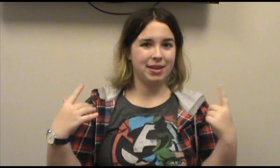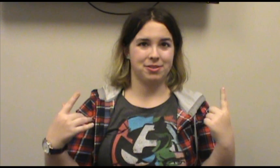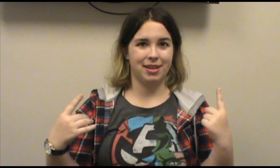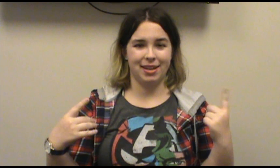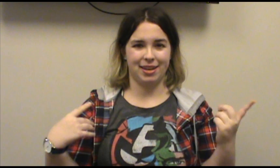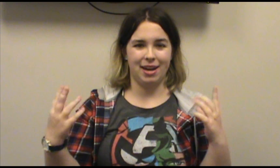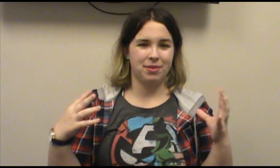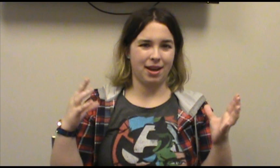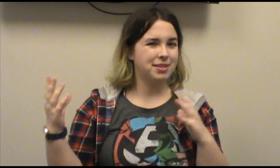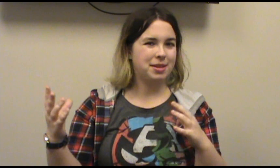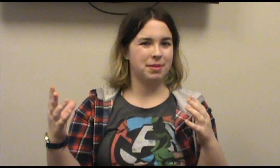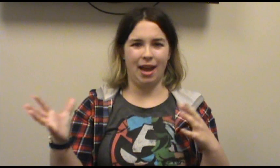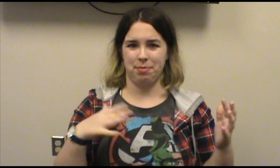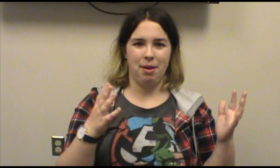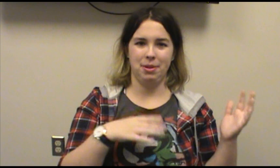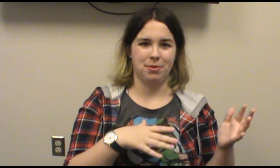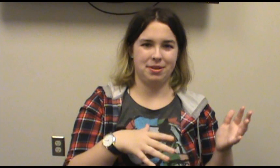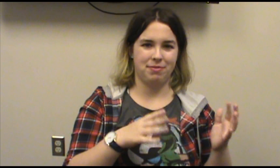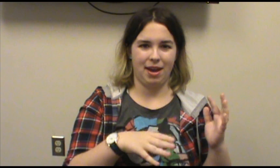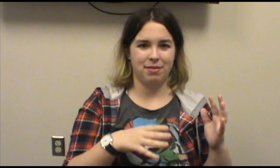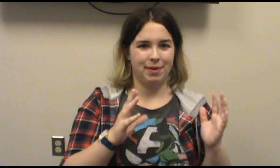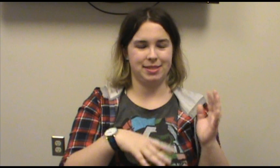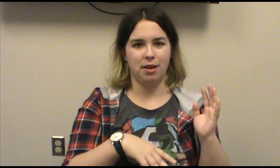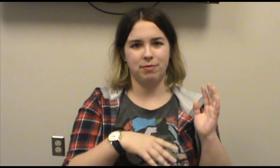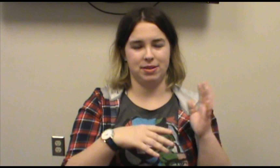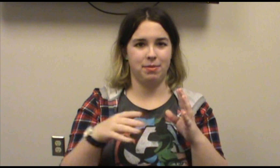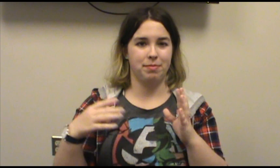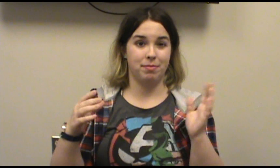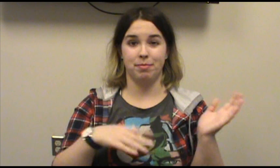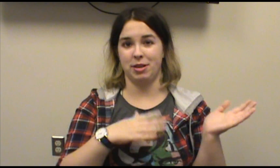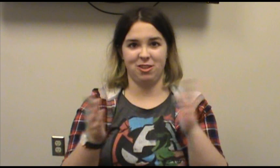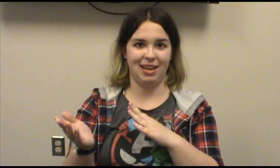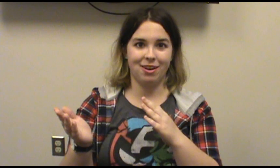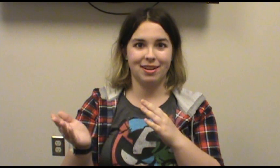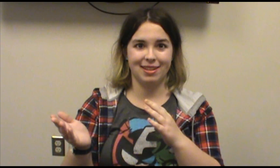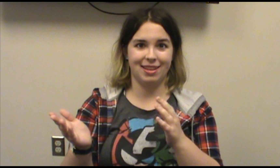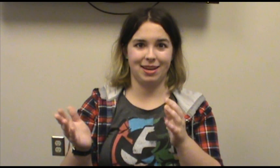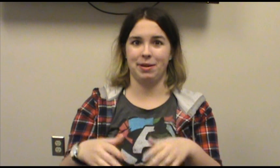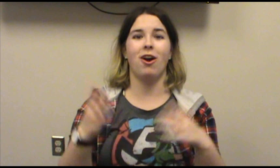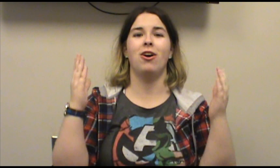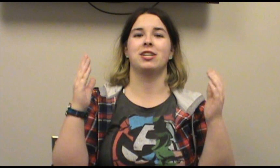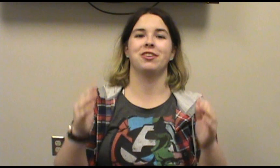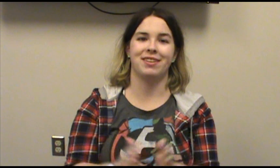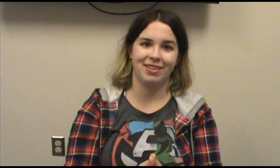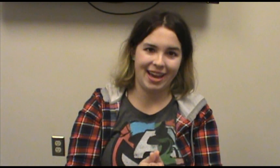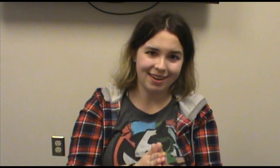interesting and kind of a concept that I probably wouldn't have thought of myself until much later in the thing and I'm like, oh, I should have done that.